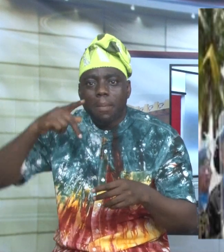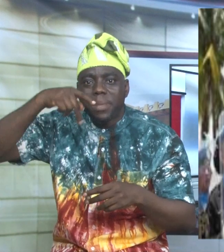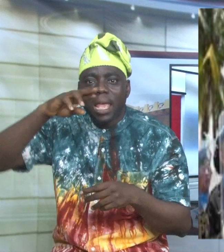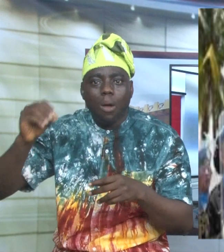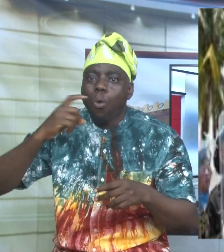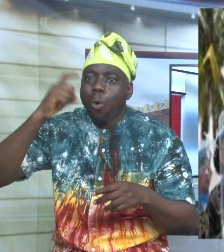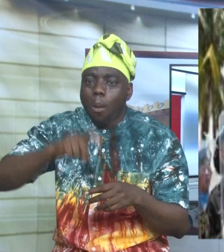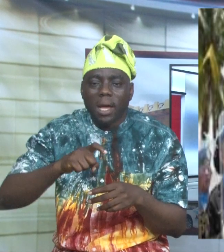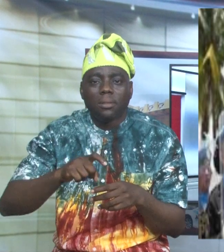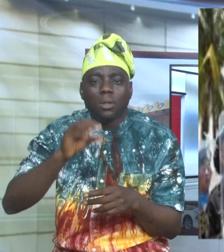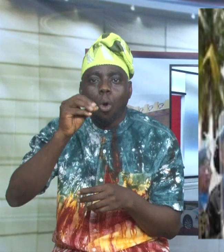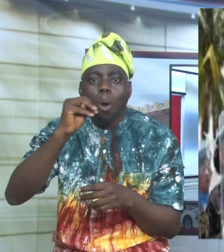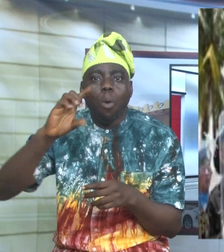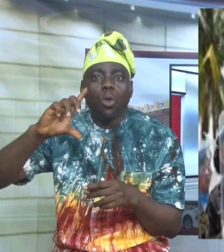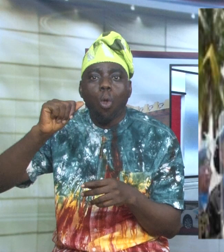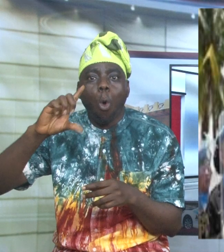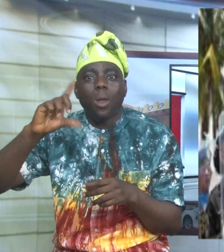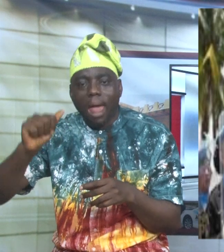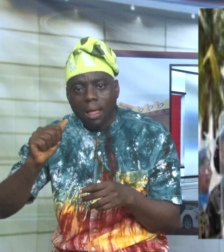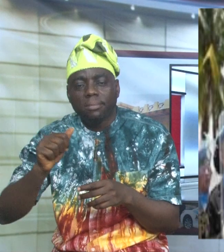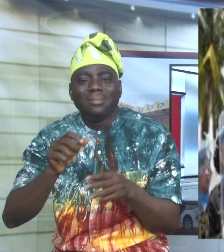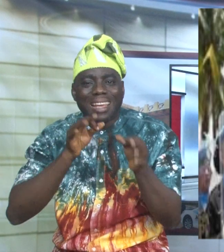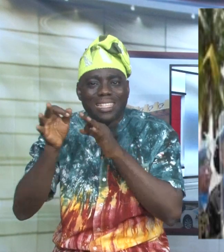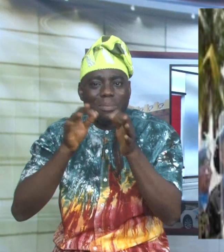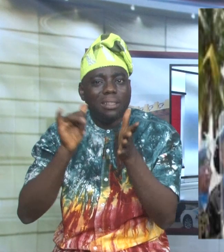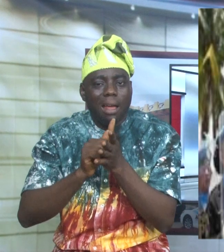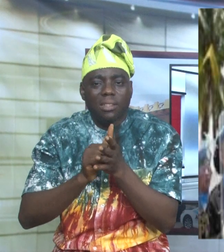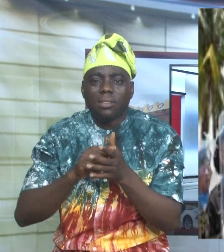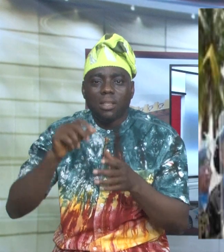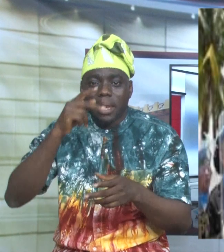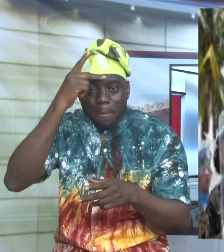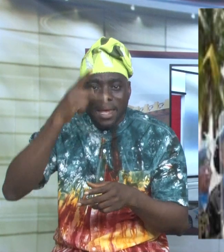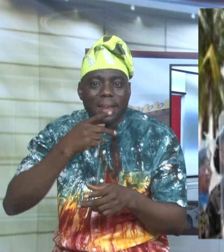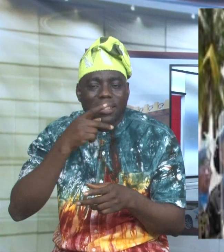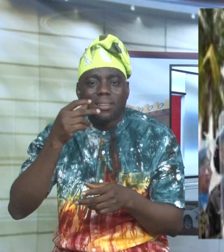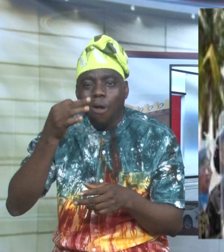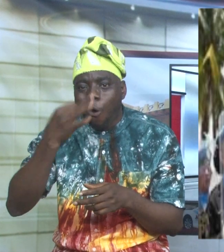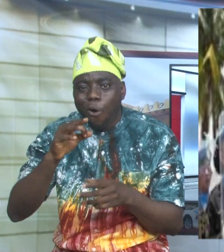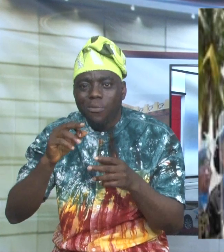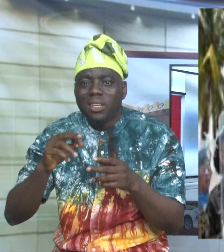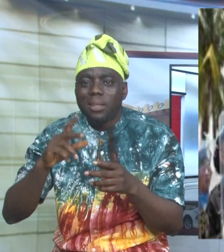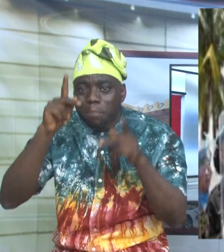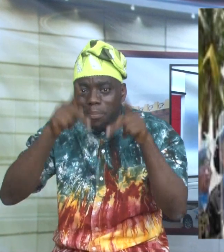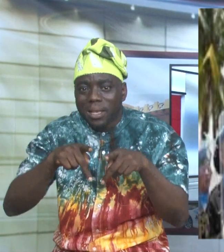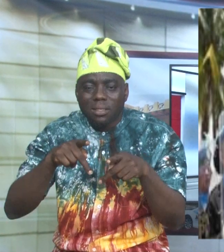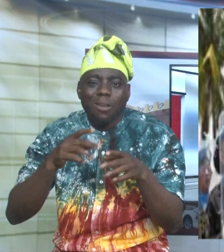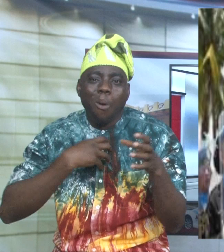Omolola Odutola, explains that the parents of the victim complained of treating the